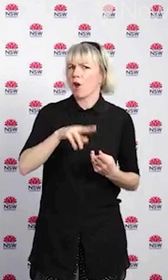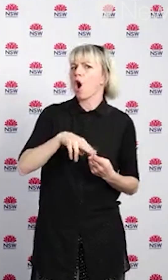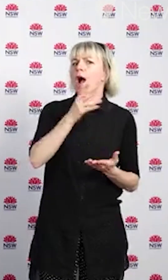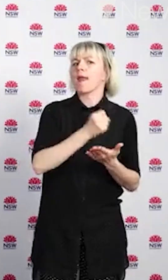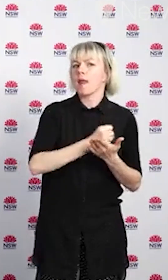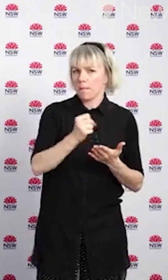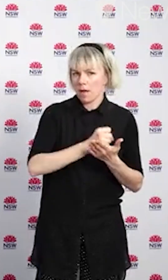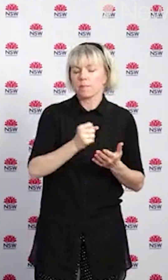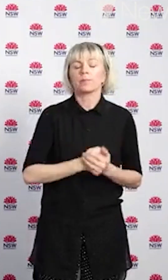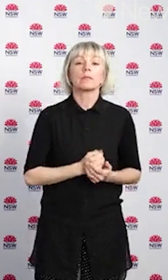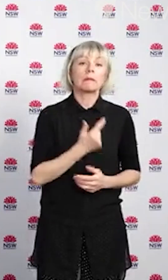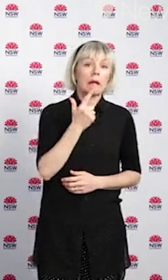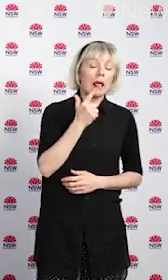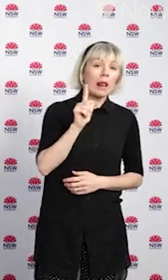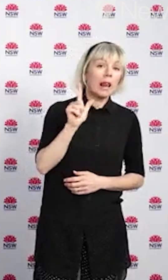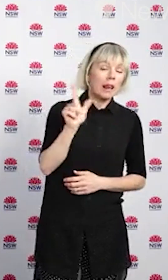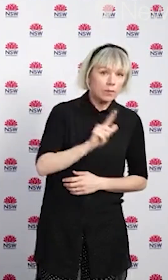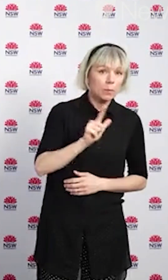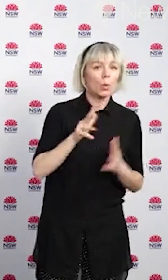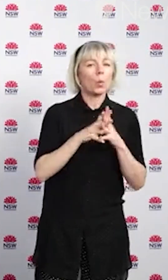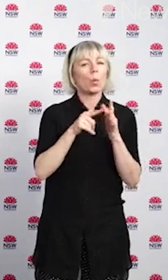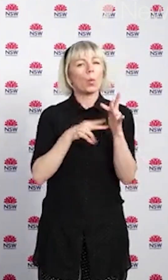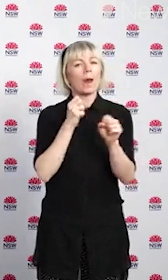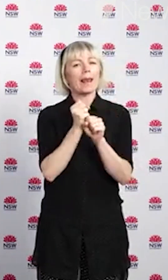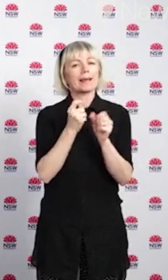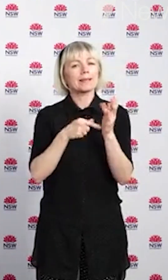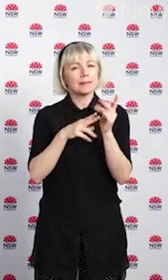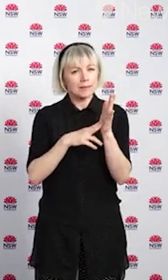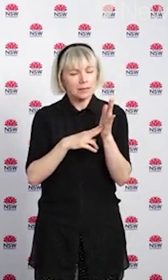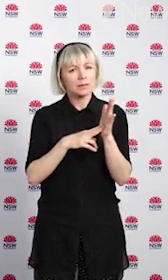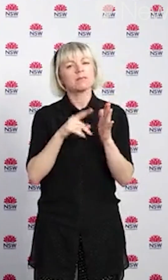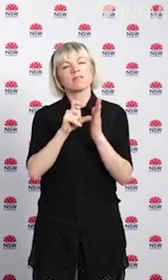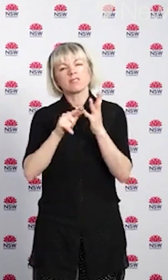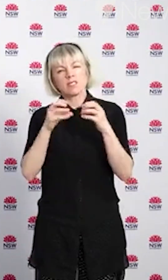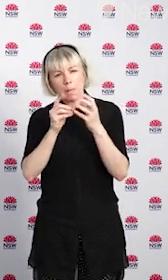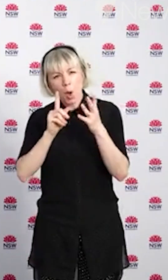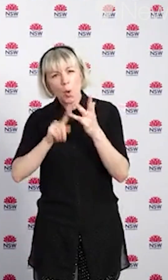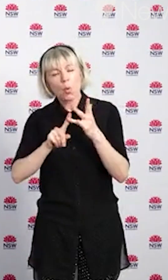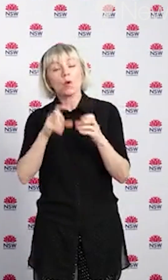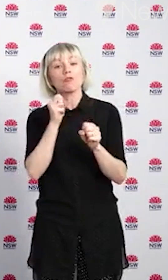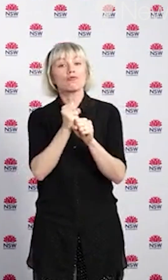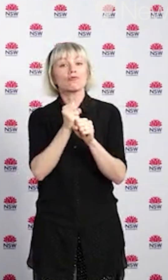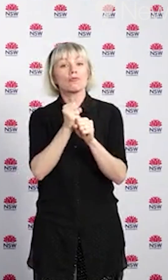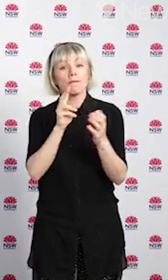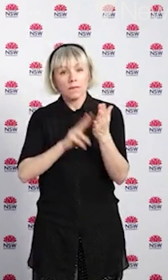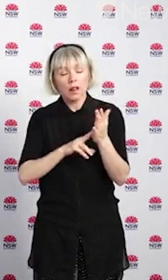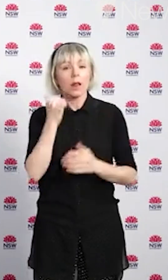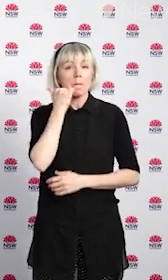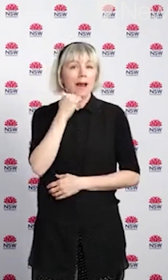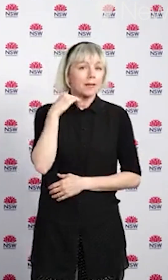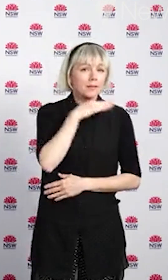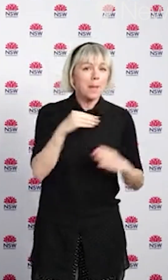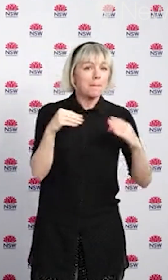Liverpool, Wellington near Dubbo, Duneside, Plumpton, Bankstown, Granville, Wollongong, Blacktown,